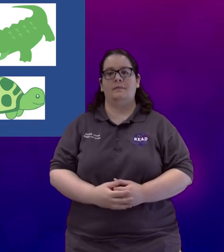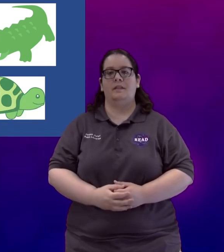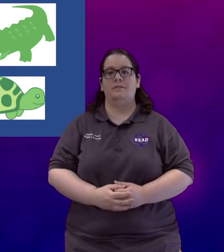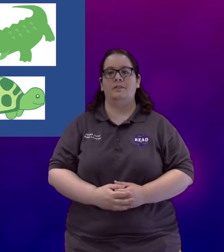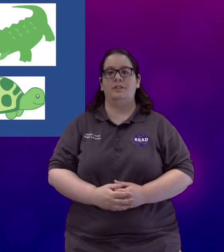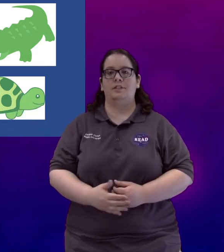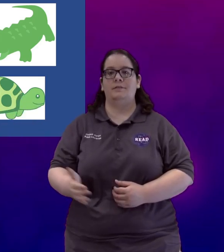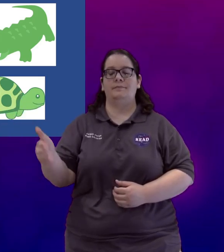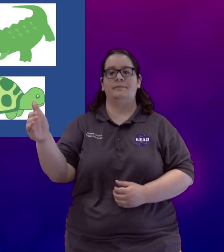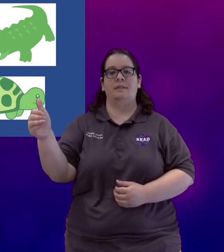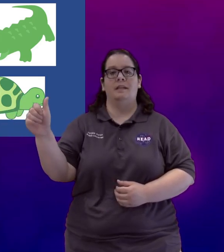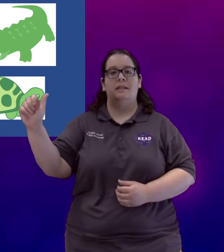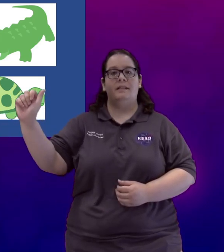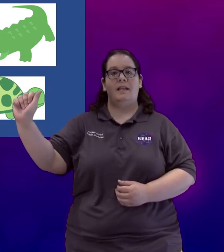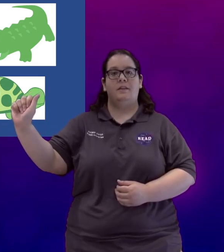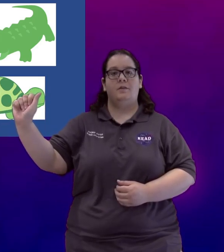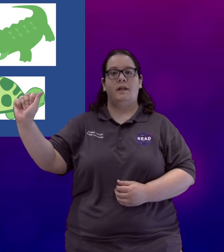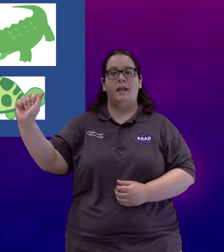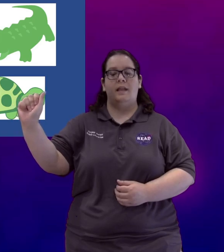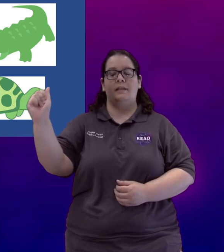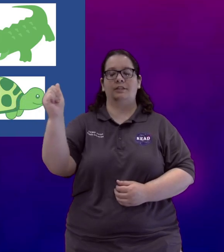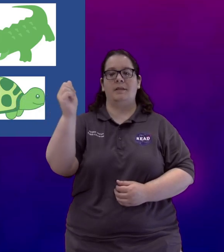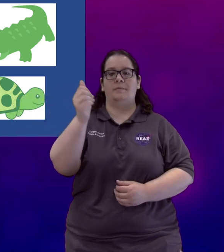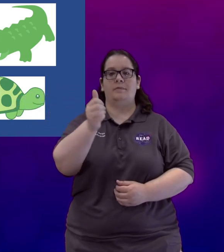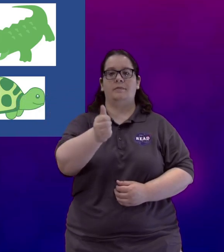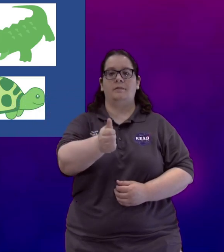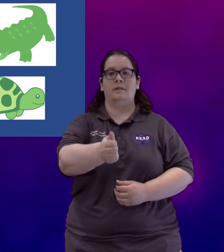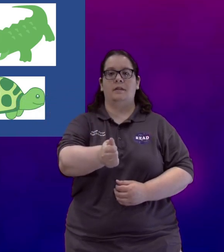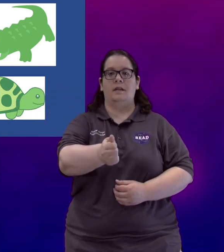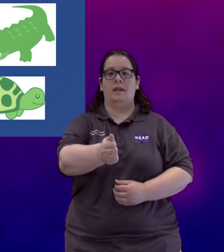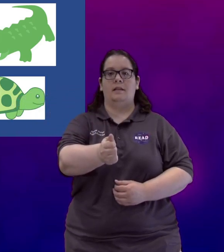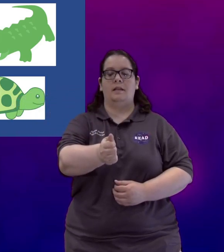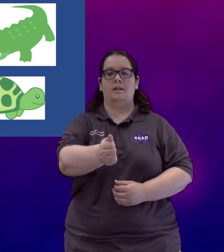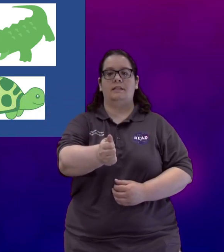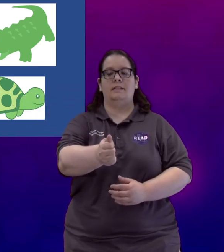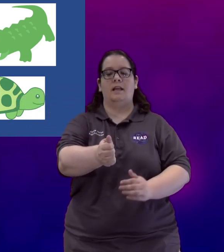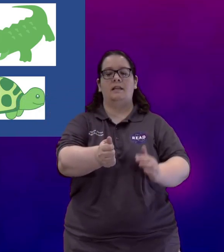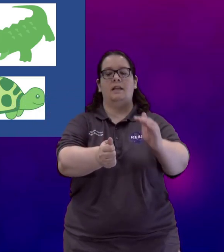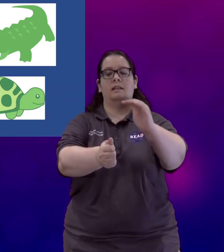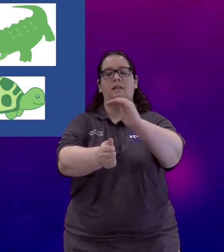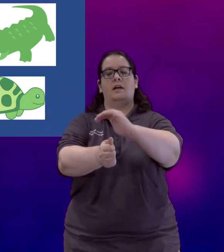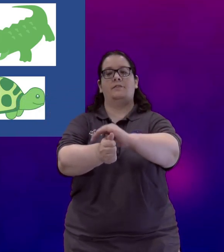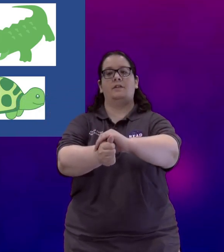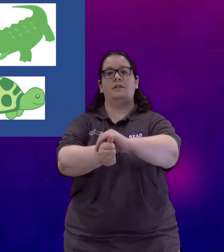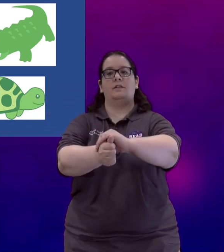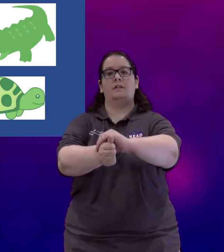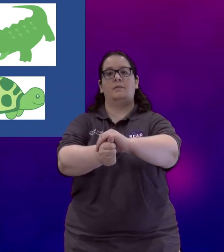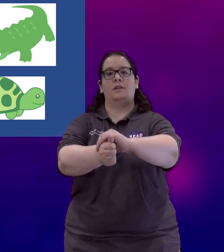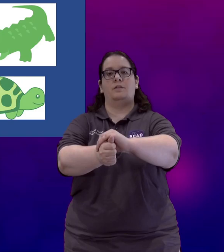For a turtle take your A handshape and lay it on its side and then cover it with your